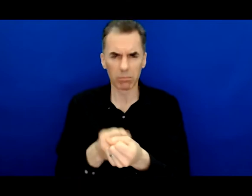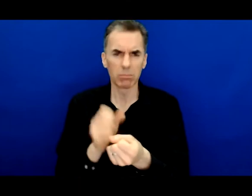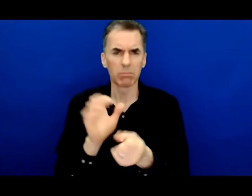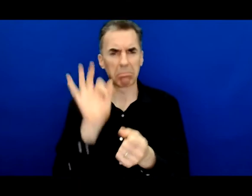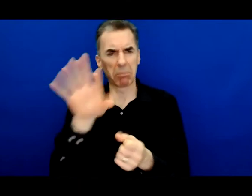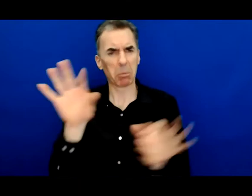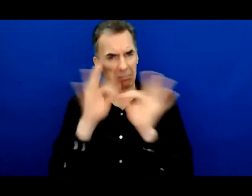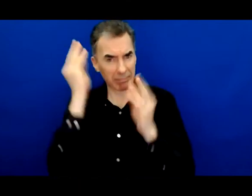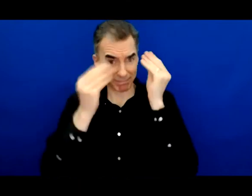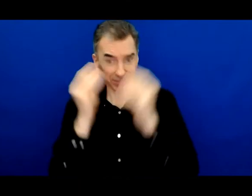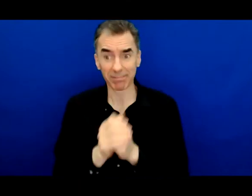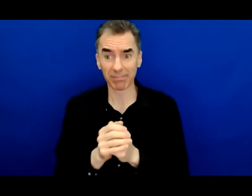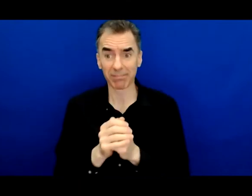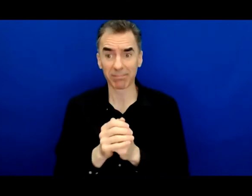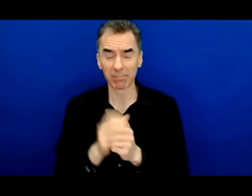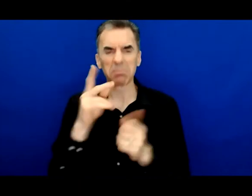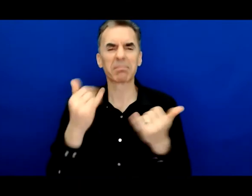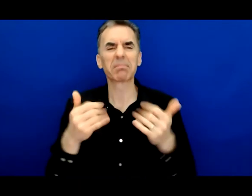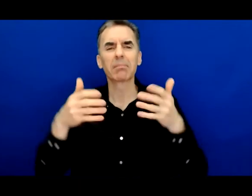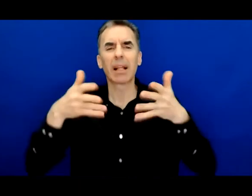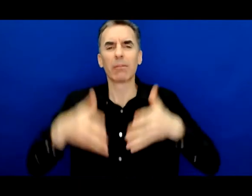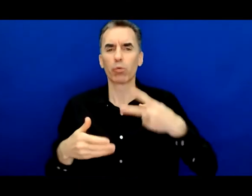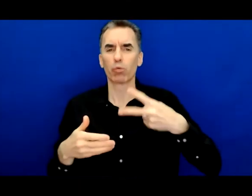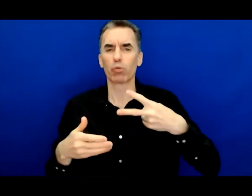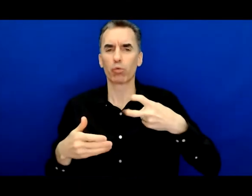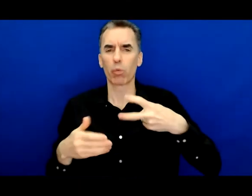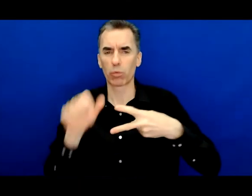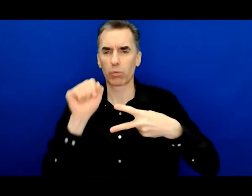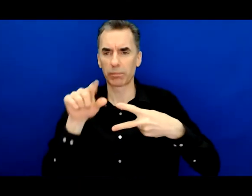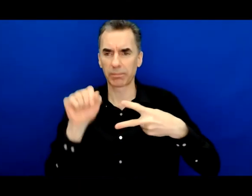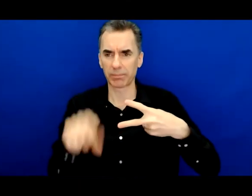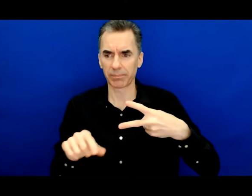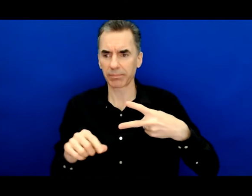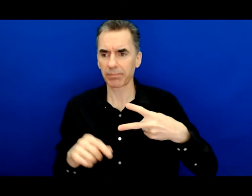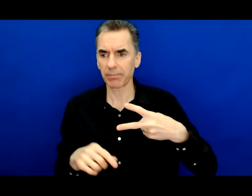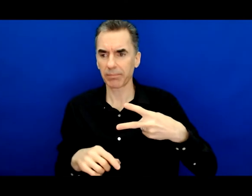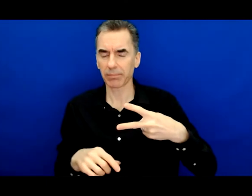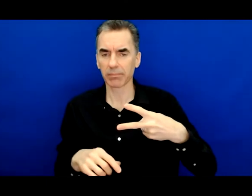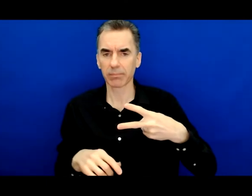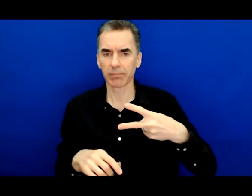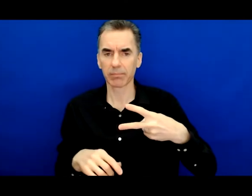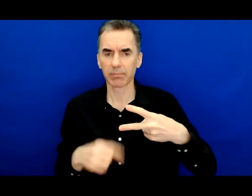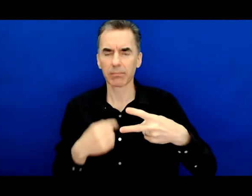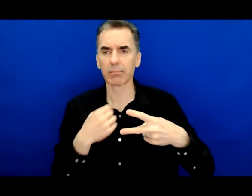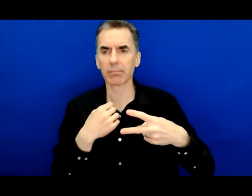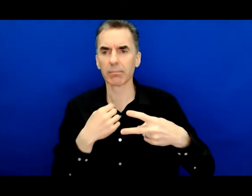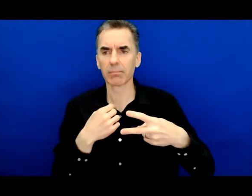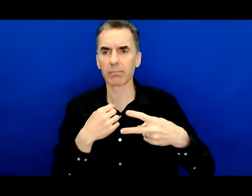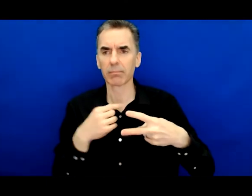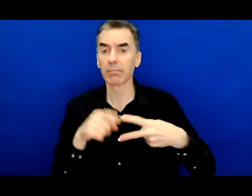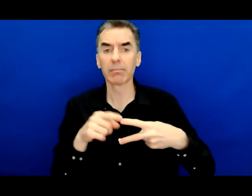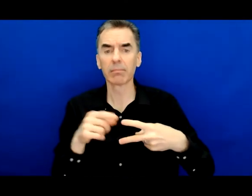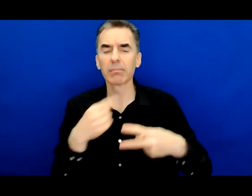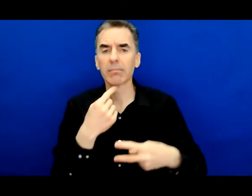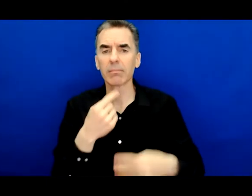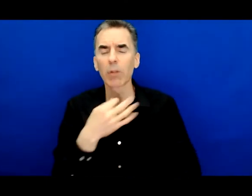so with that we'll transition to our last two questions here got some great questions Glenn I'm curious about the experiences of your